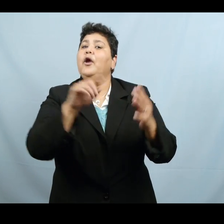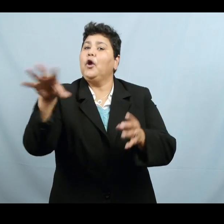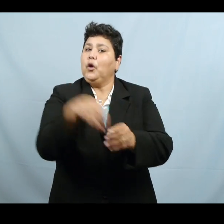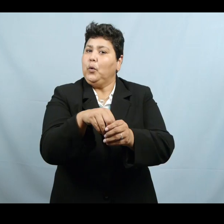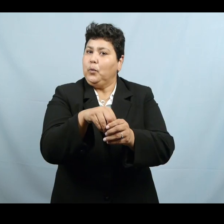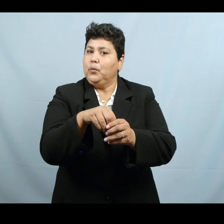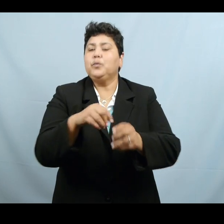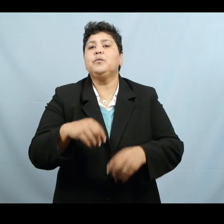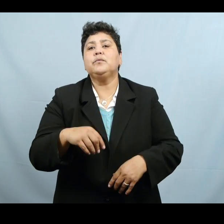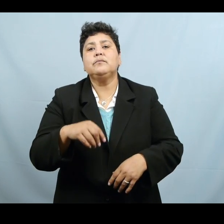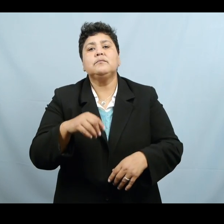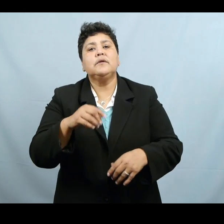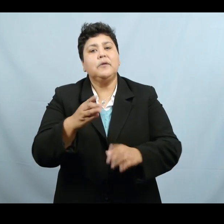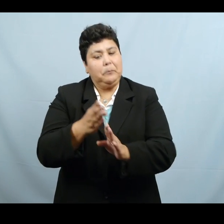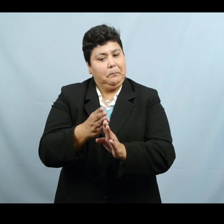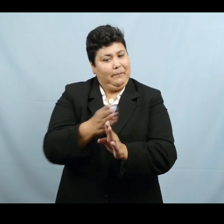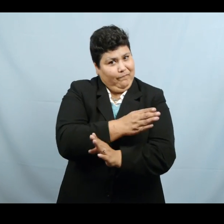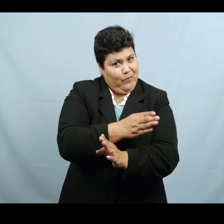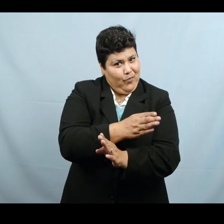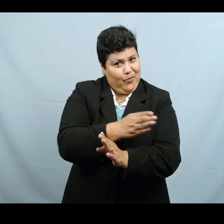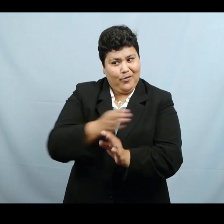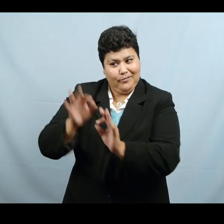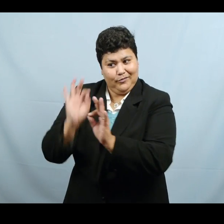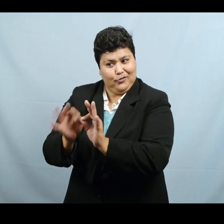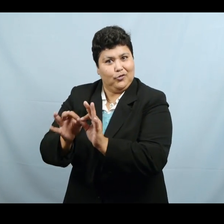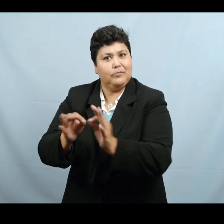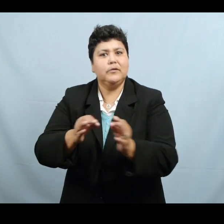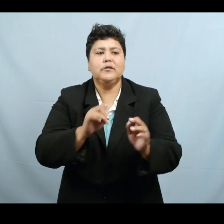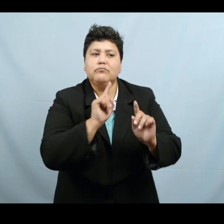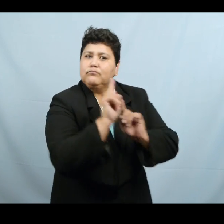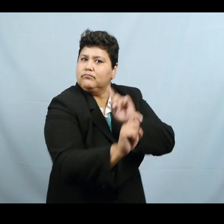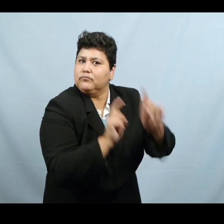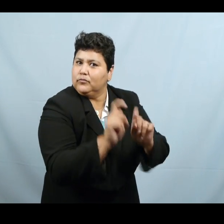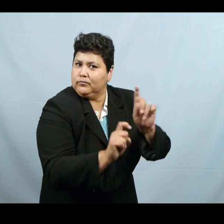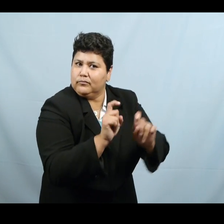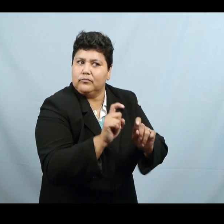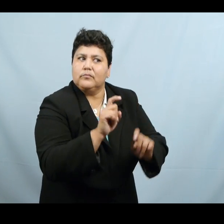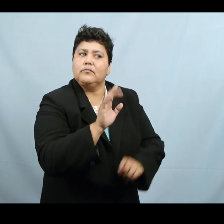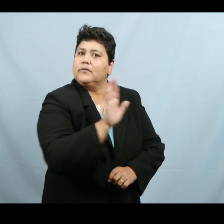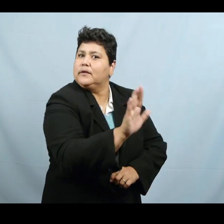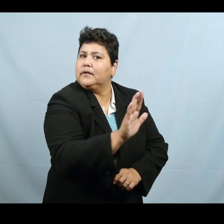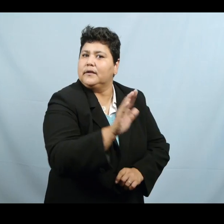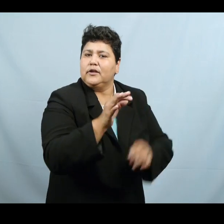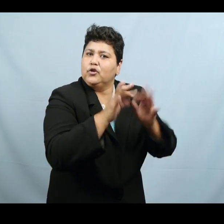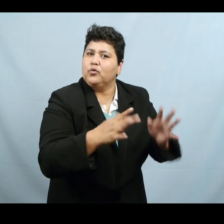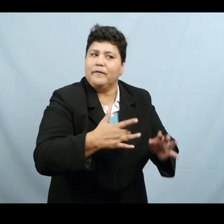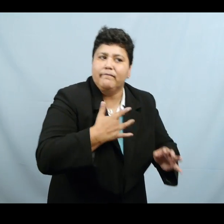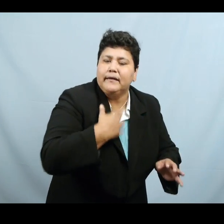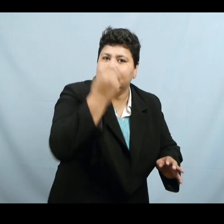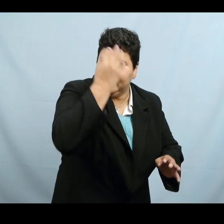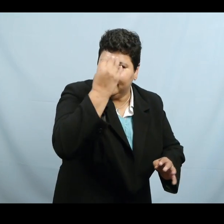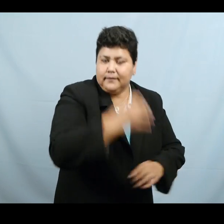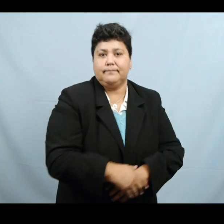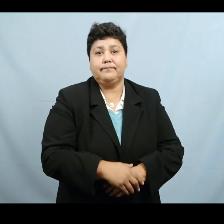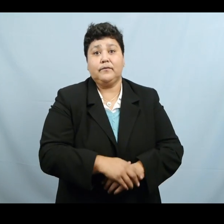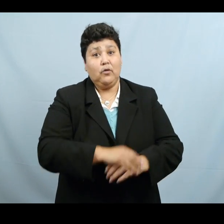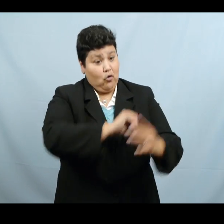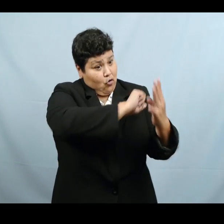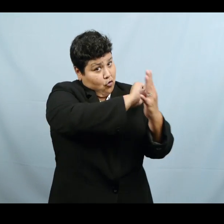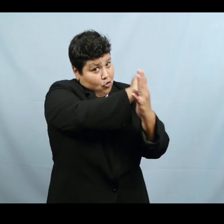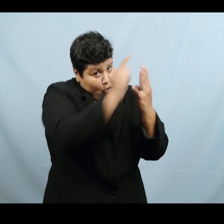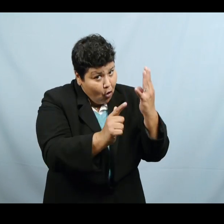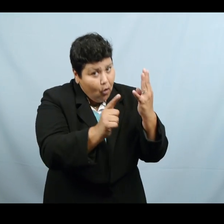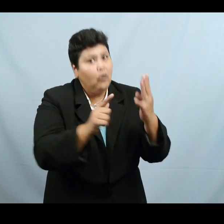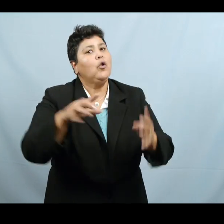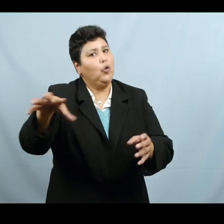the interpreter for some of the scenarios, and a post-interview with the interpreters for all of the scenarios, in which they